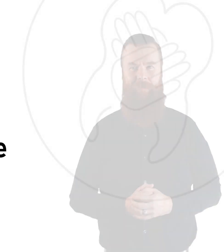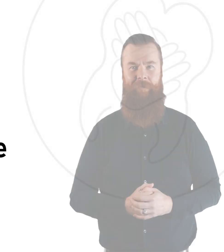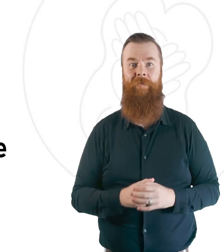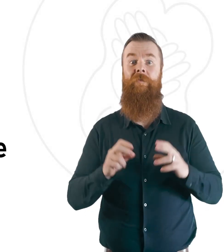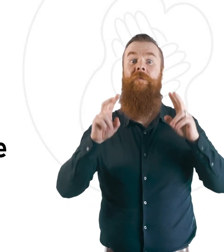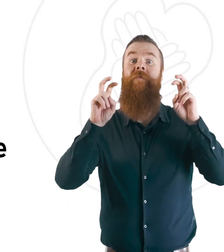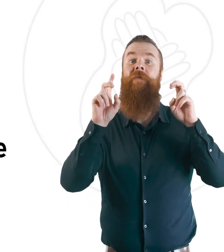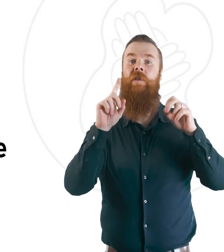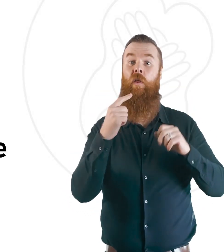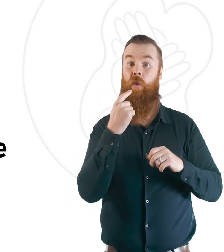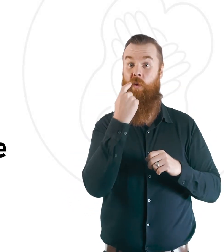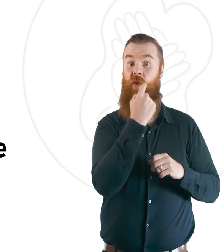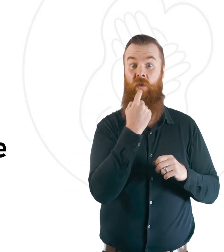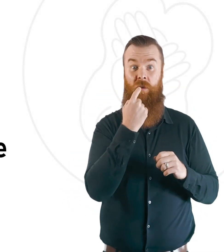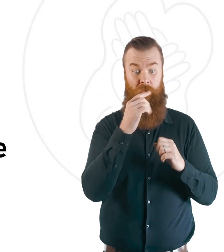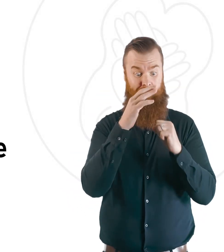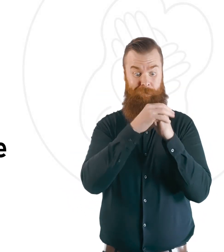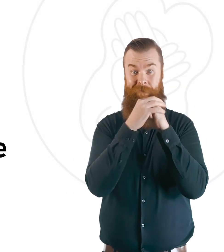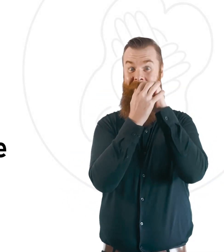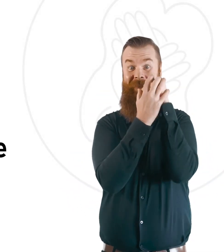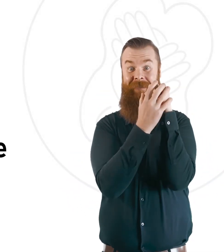The first topic is tooth structure.